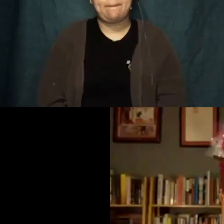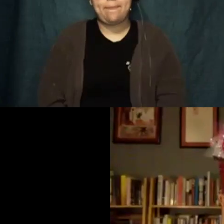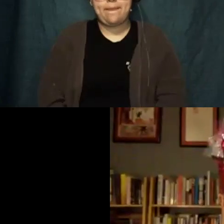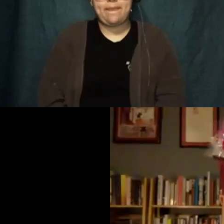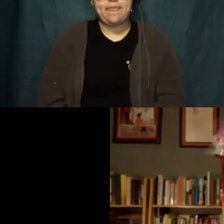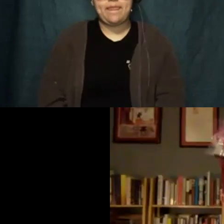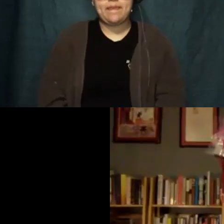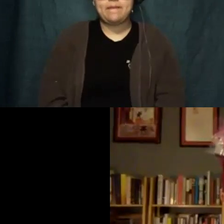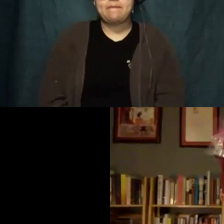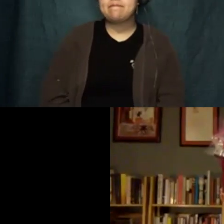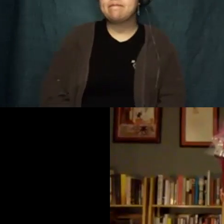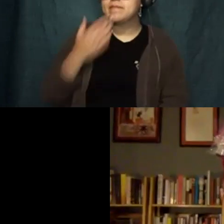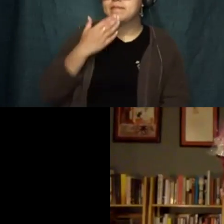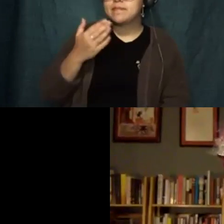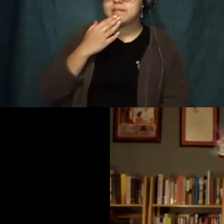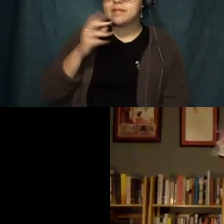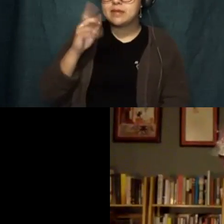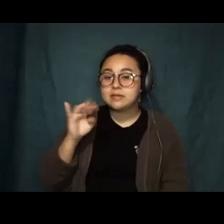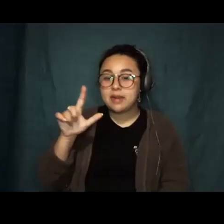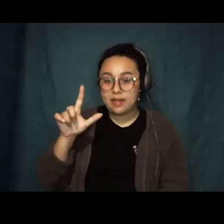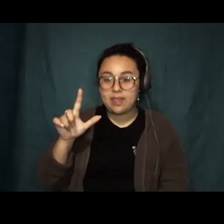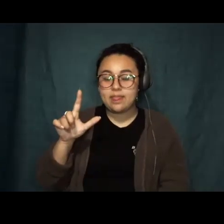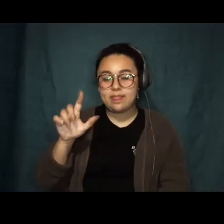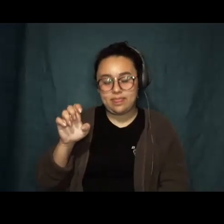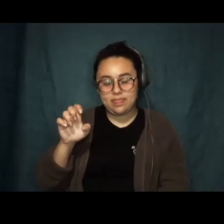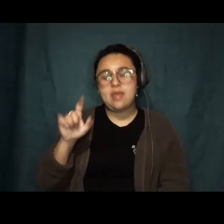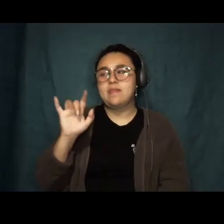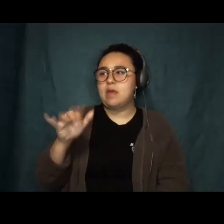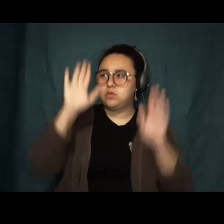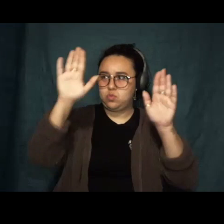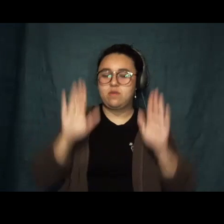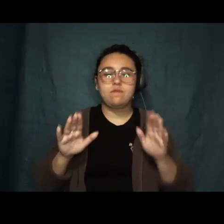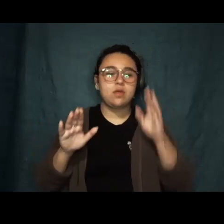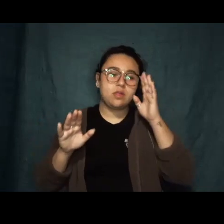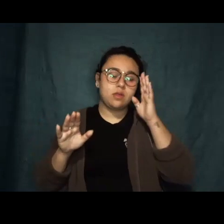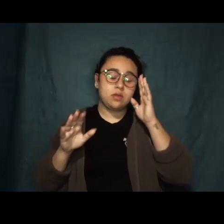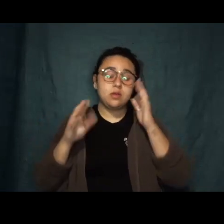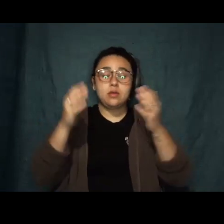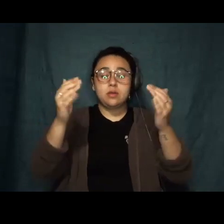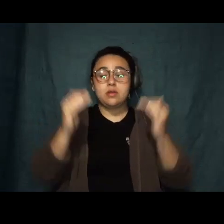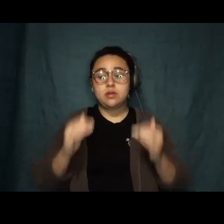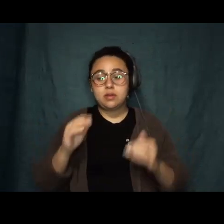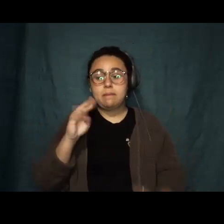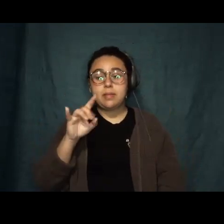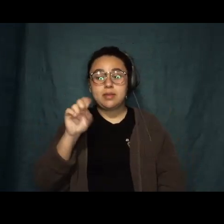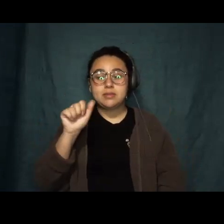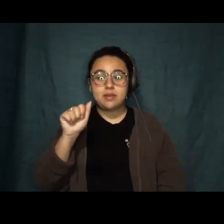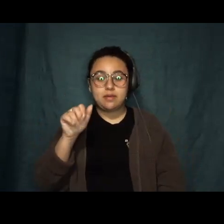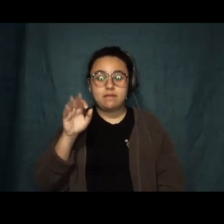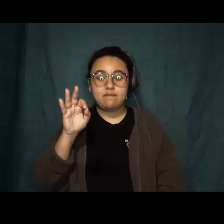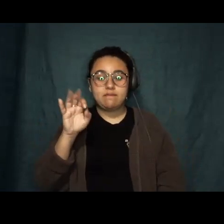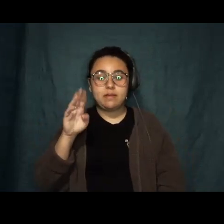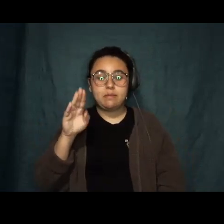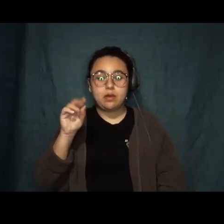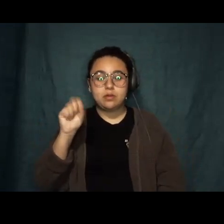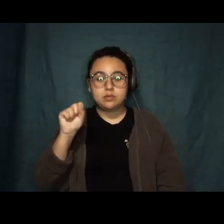Thank you, Danielle. That was wonderful. Okay, next we have Melissa Feebos and I'm trying to